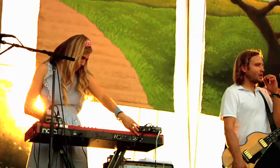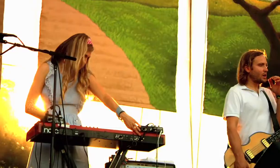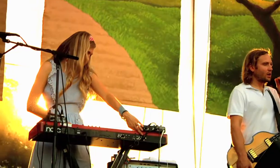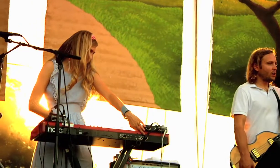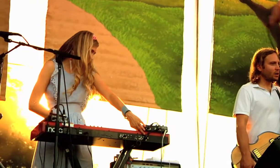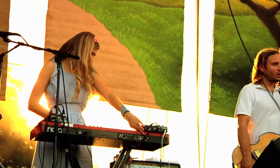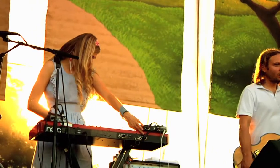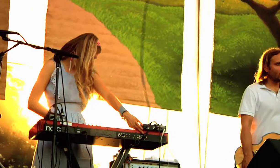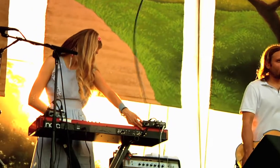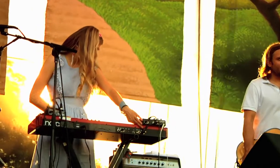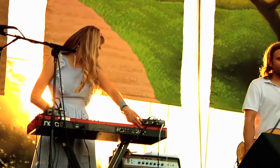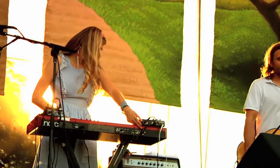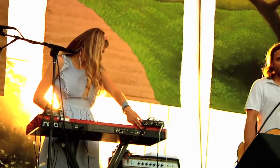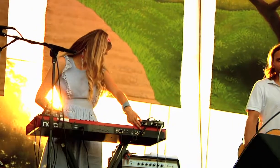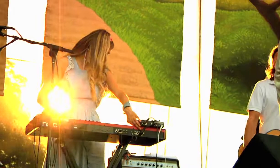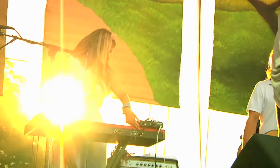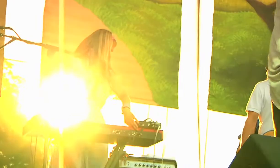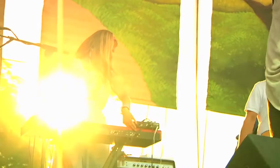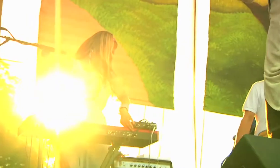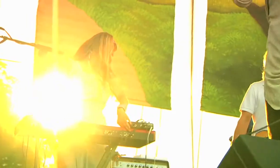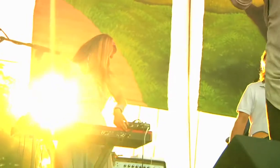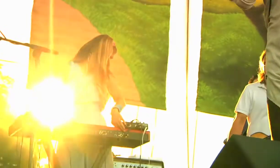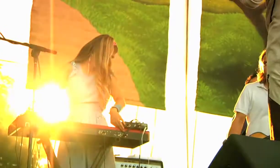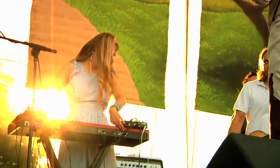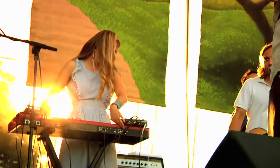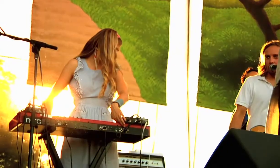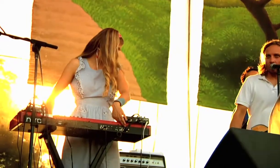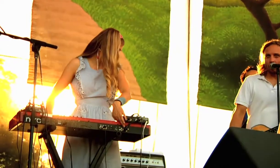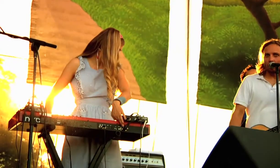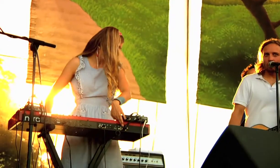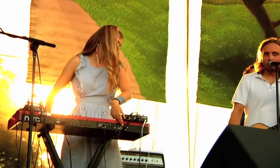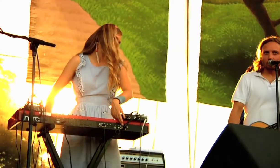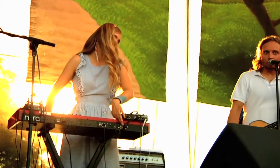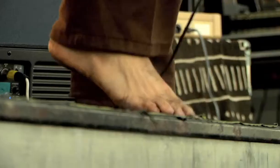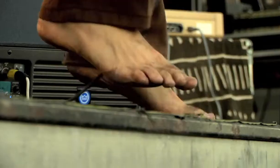I feel closest to that thing that might be called God or the universe.